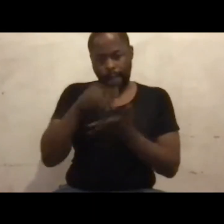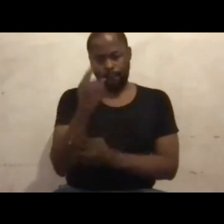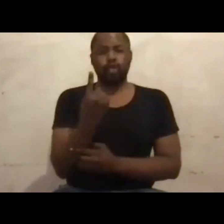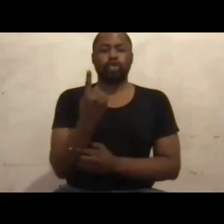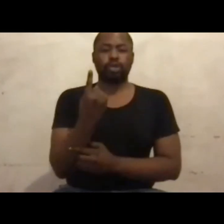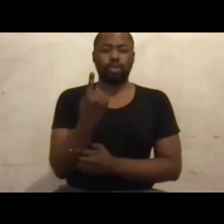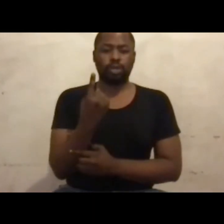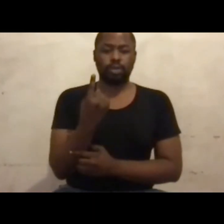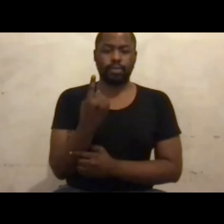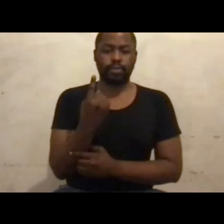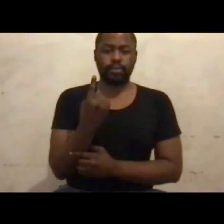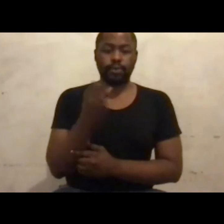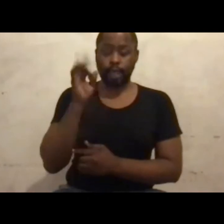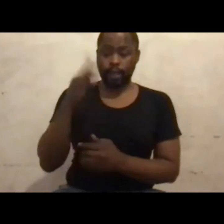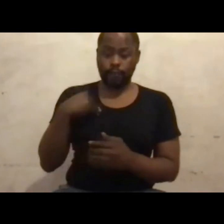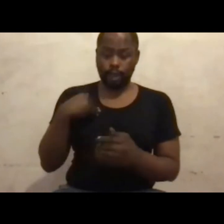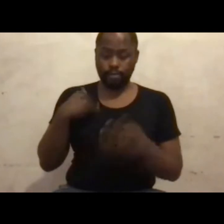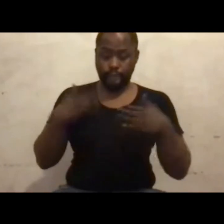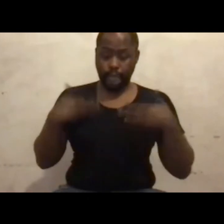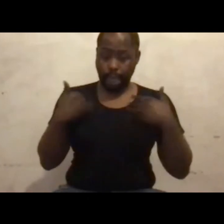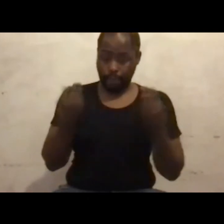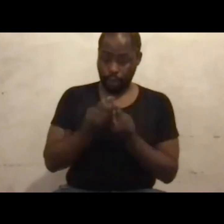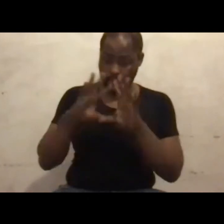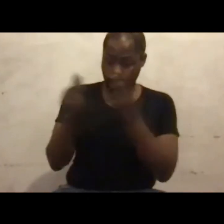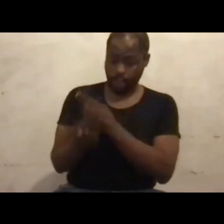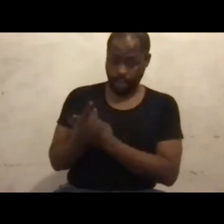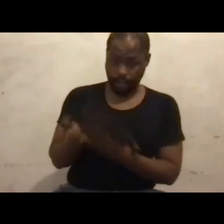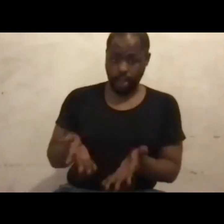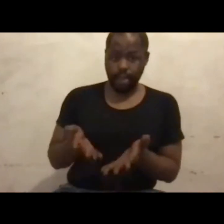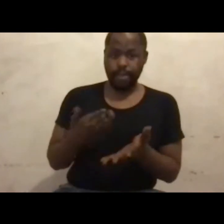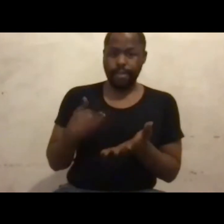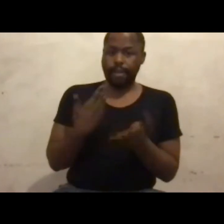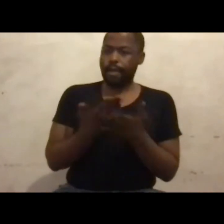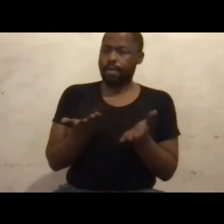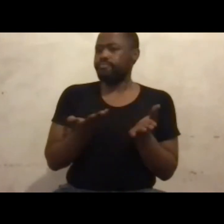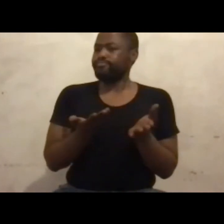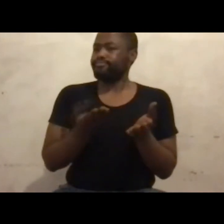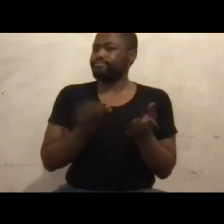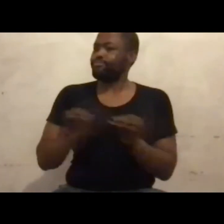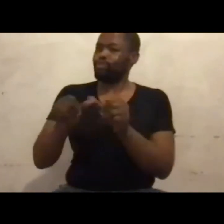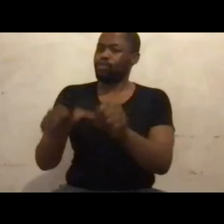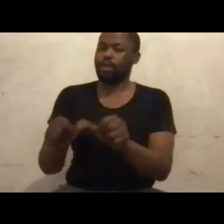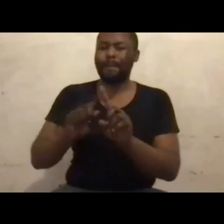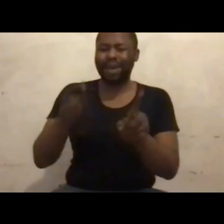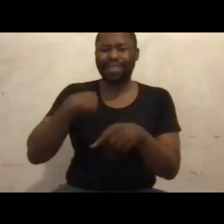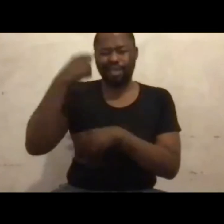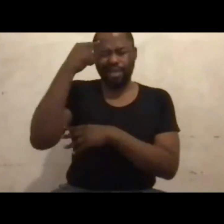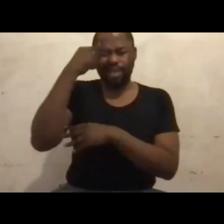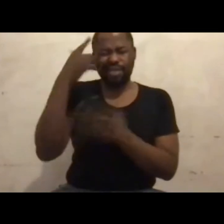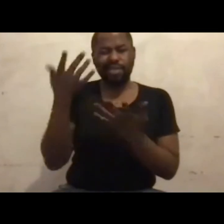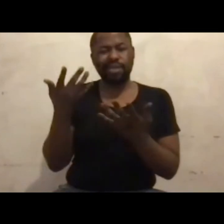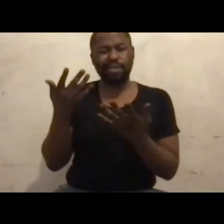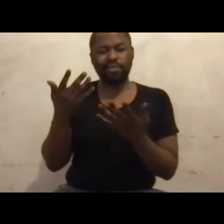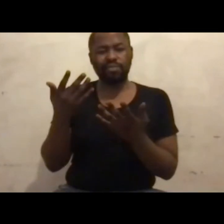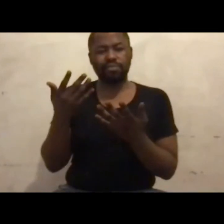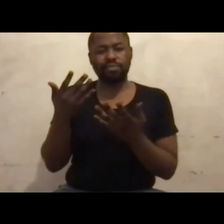I can satisfy myself, then I can always be of help to another person. But I think this time around, I would love to go back